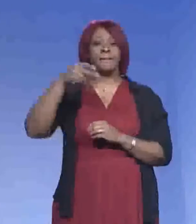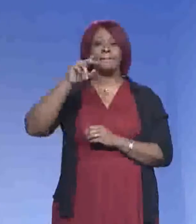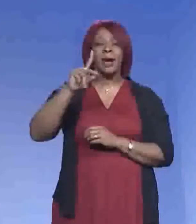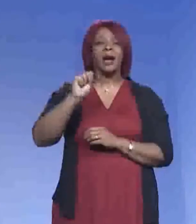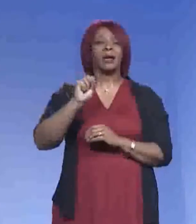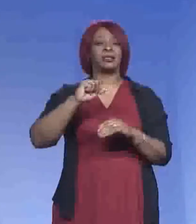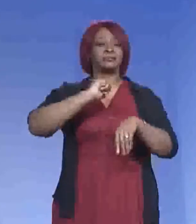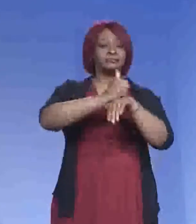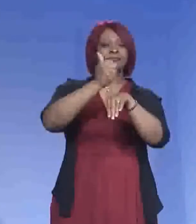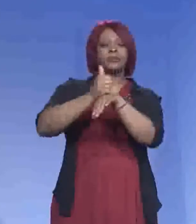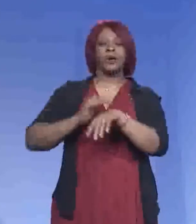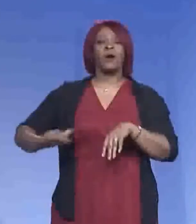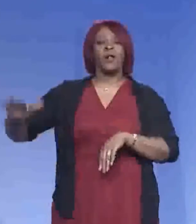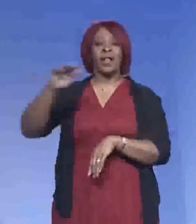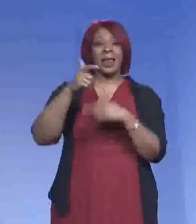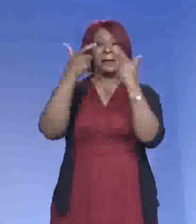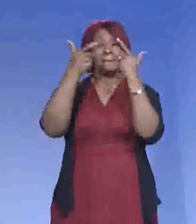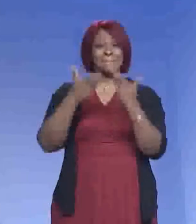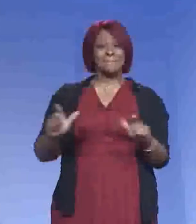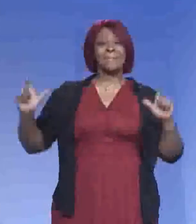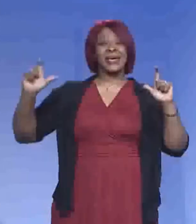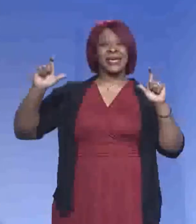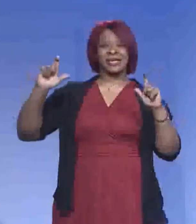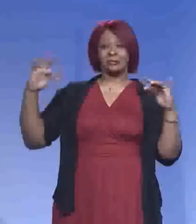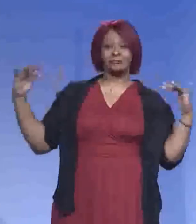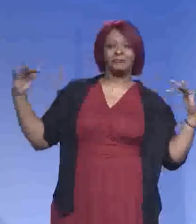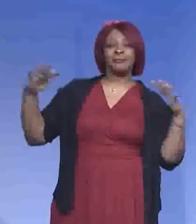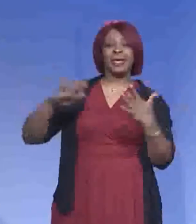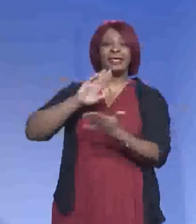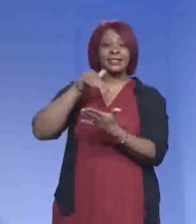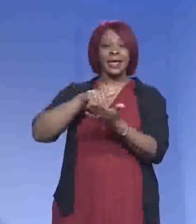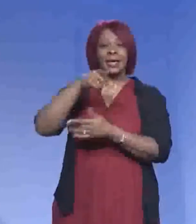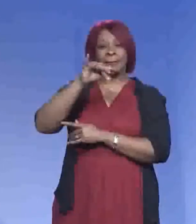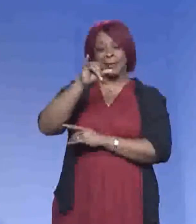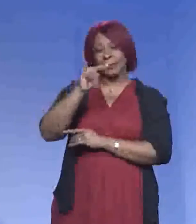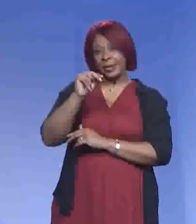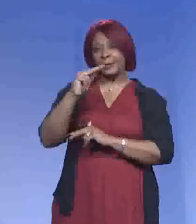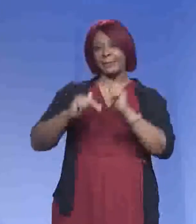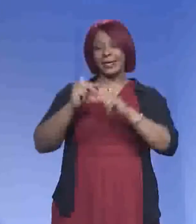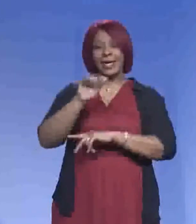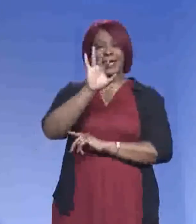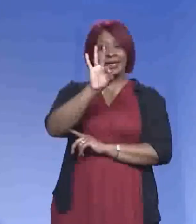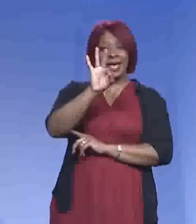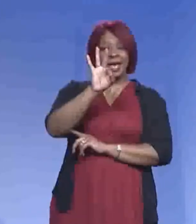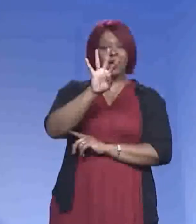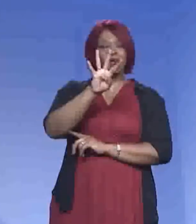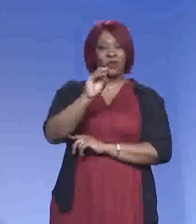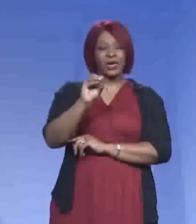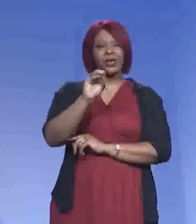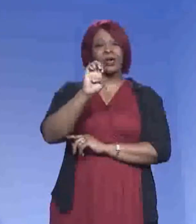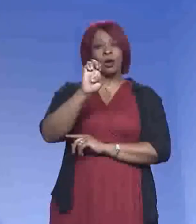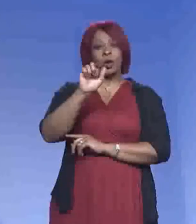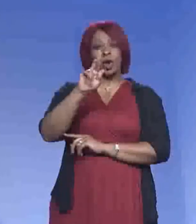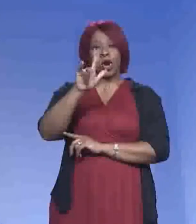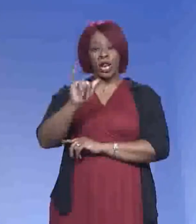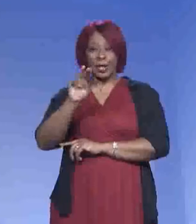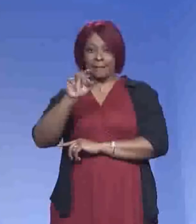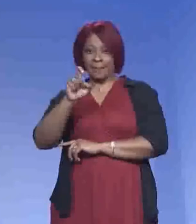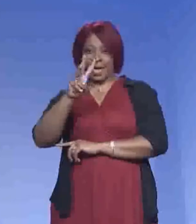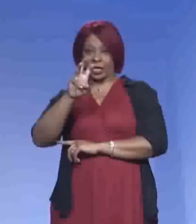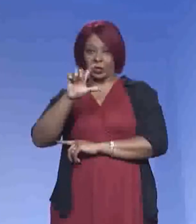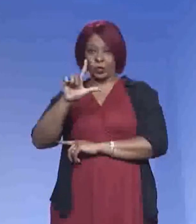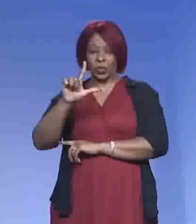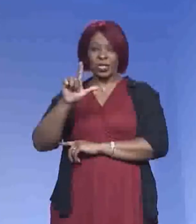have the mass vaccine site at our Pipkin building at that community. It addresses 940 Early Maxwell, and there